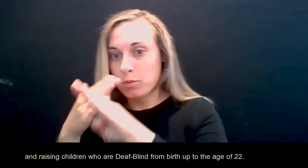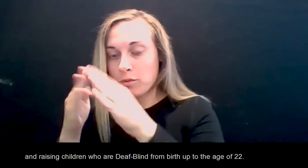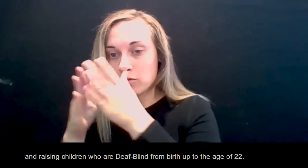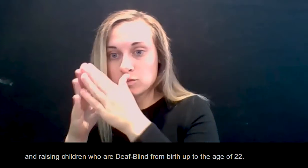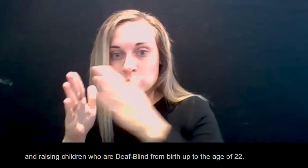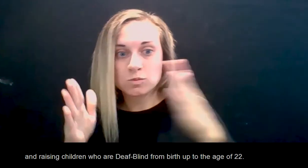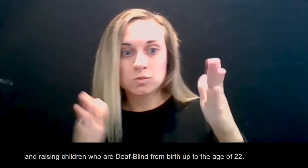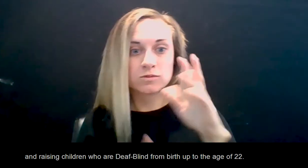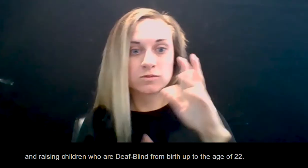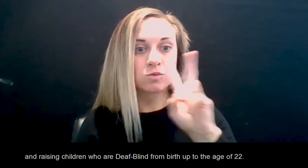age of 22.